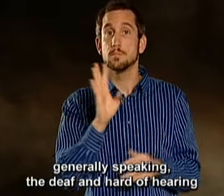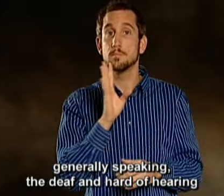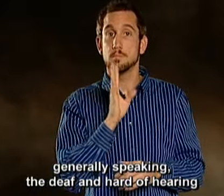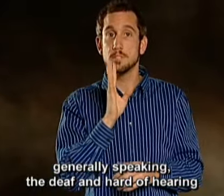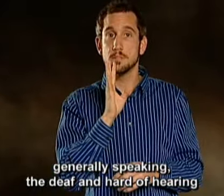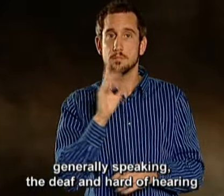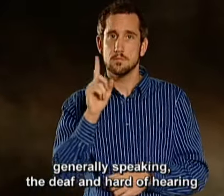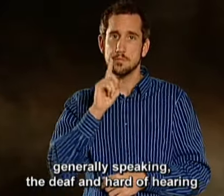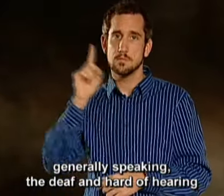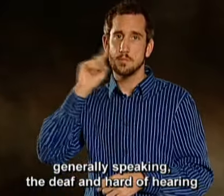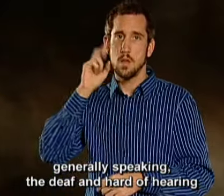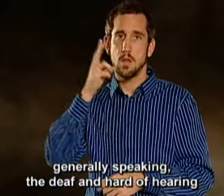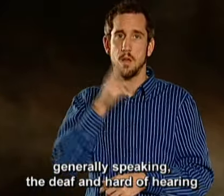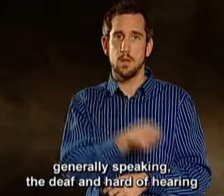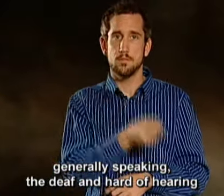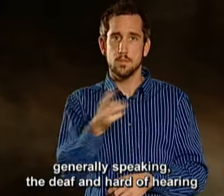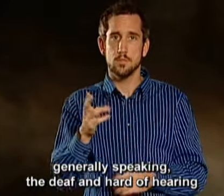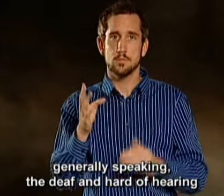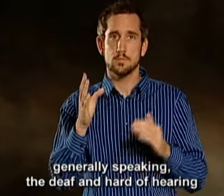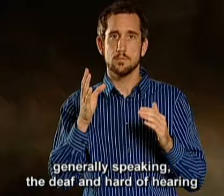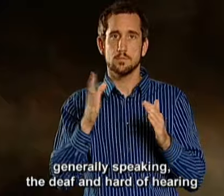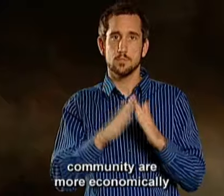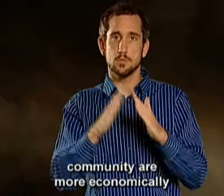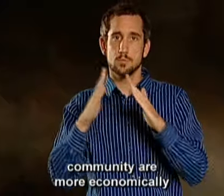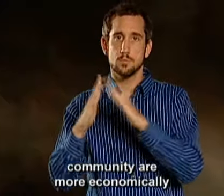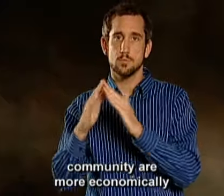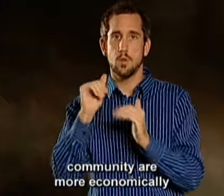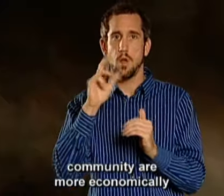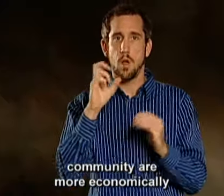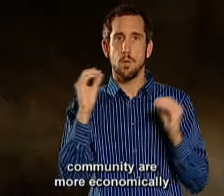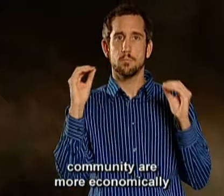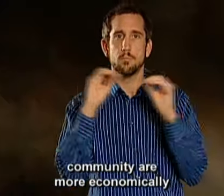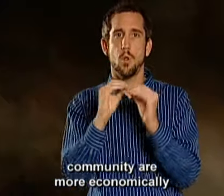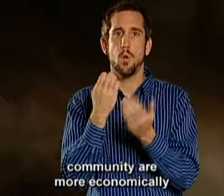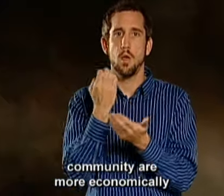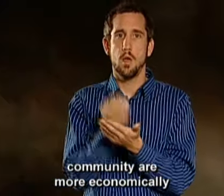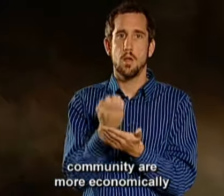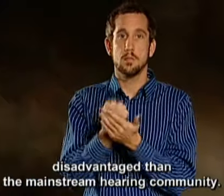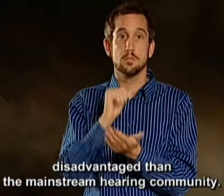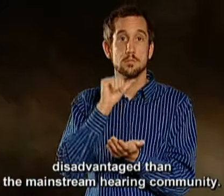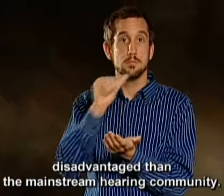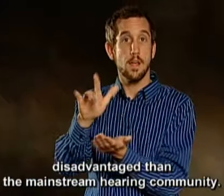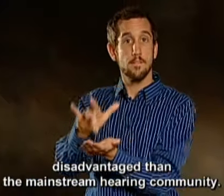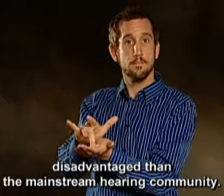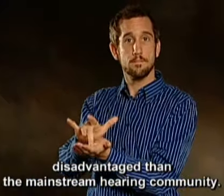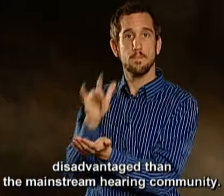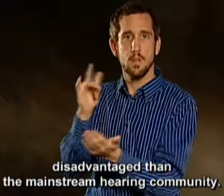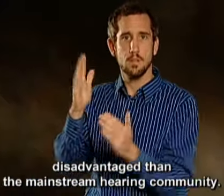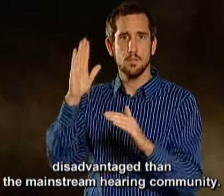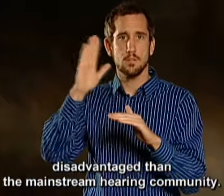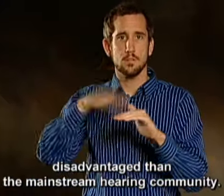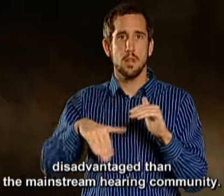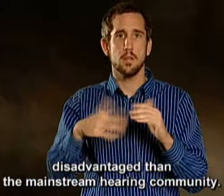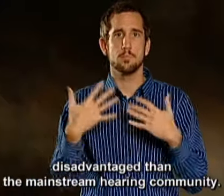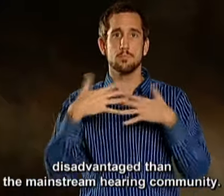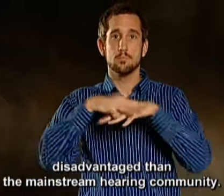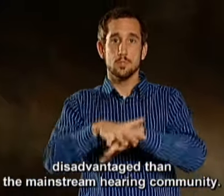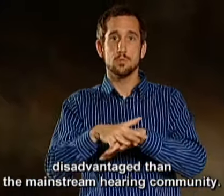speaking, the deaf and hard of hearing community are more economically disadvantaged than the mainstream hearing community.